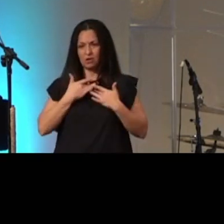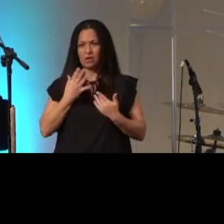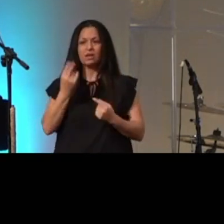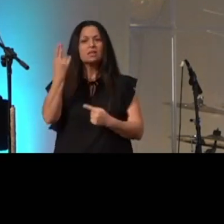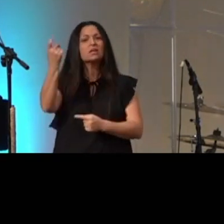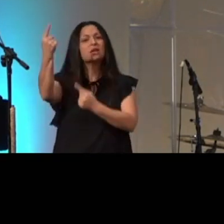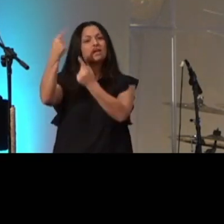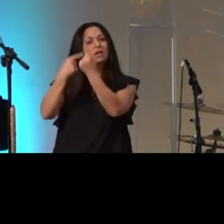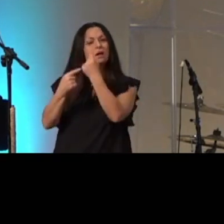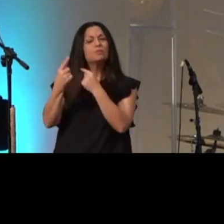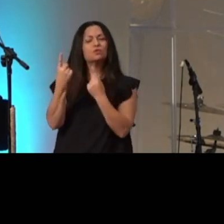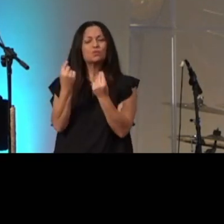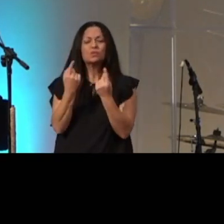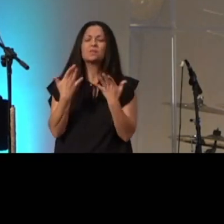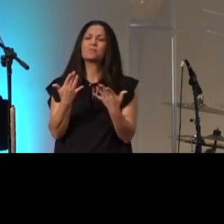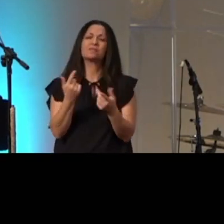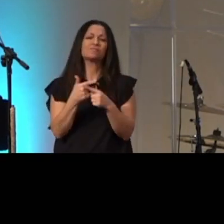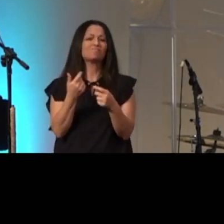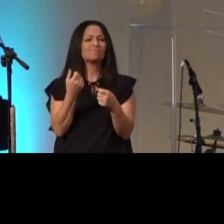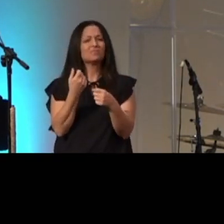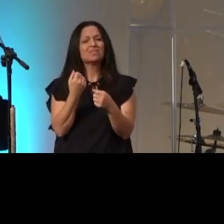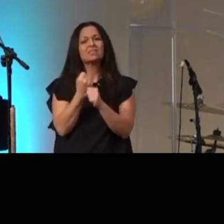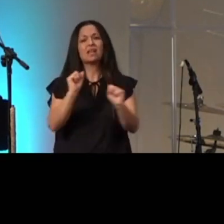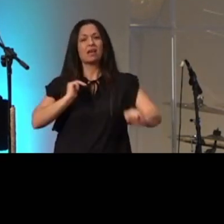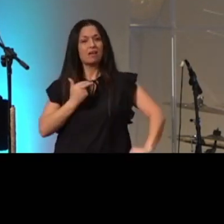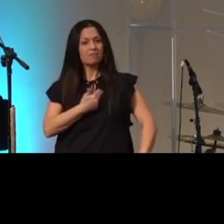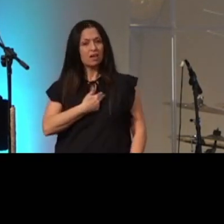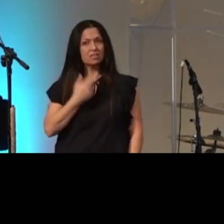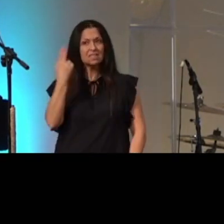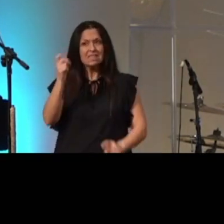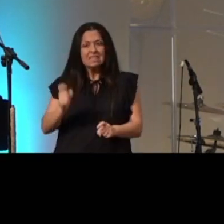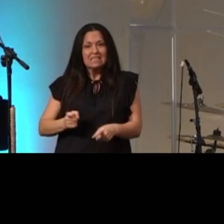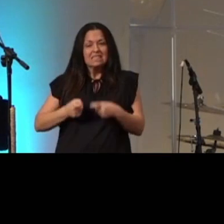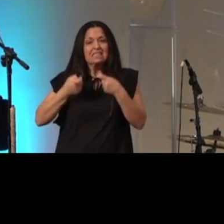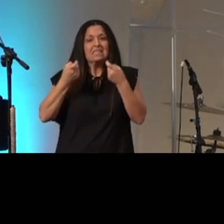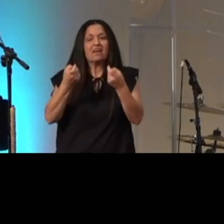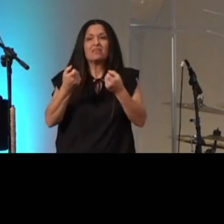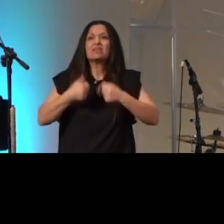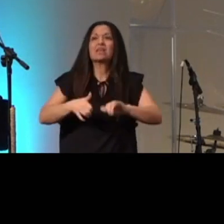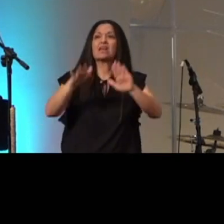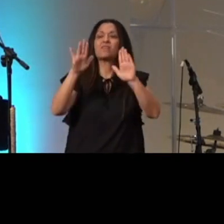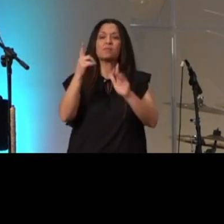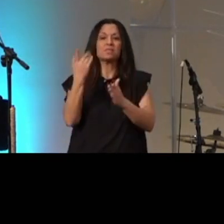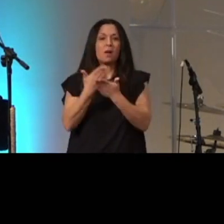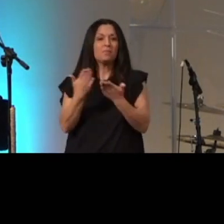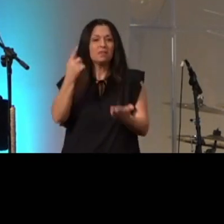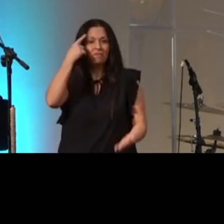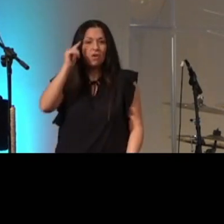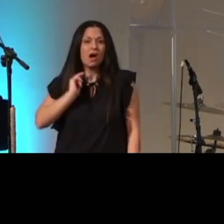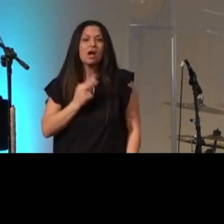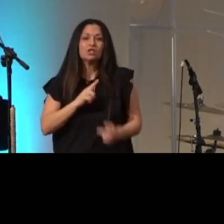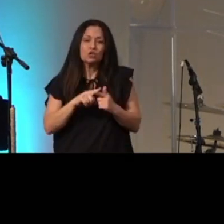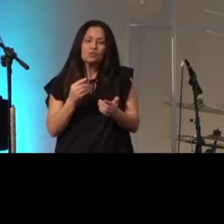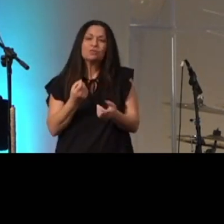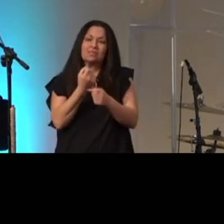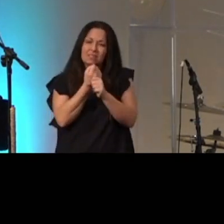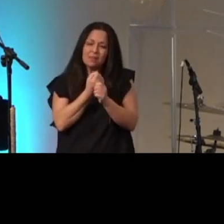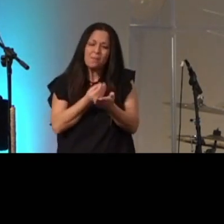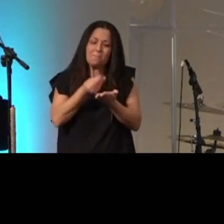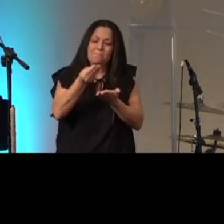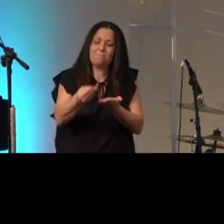he gave himself for us to redeem us literally buy us back from our sinfulness